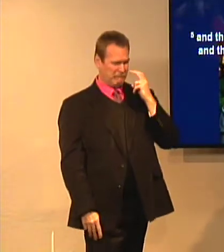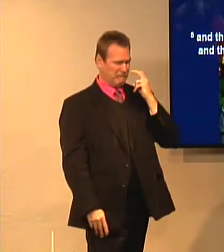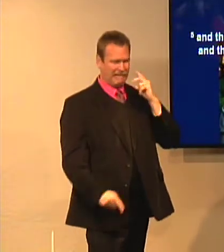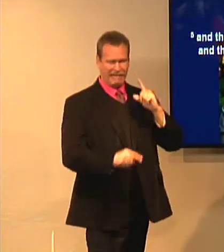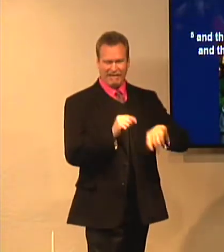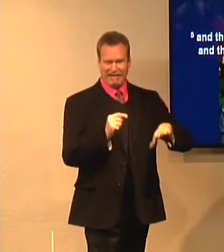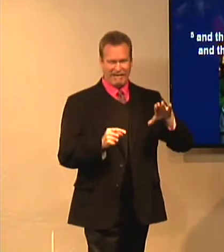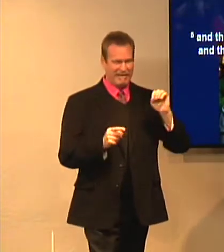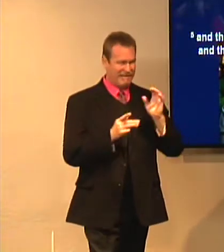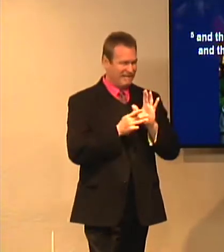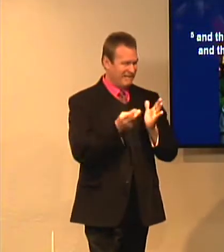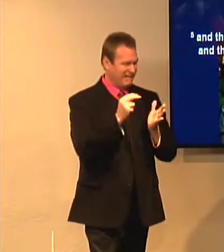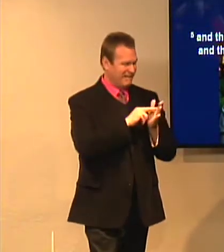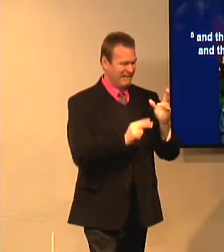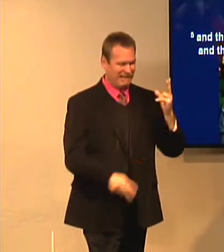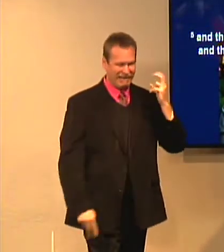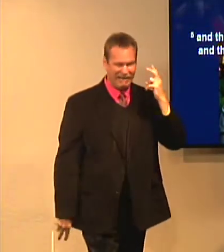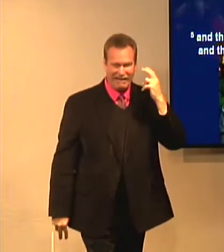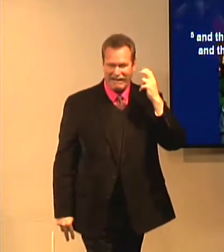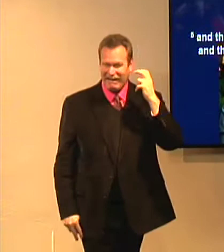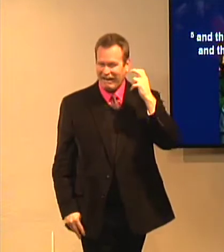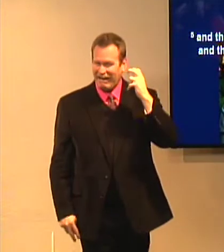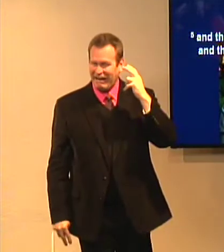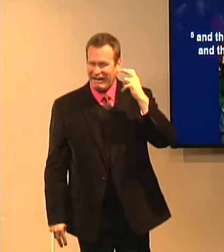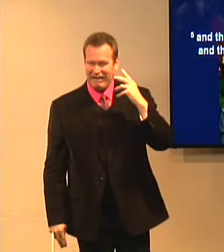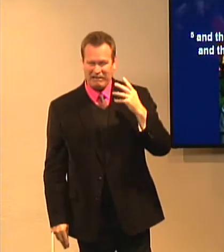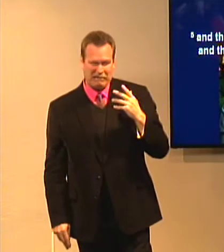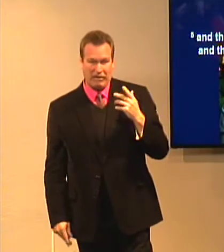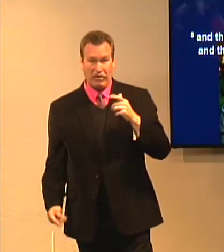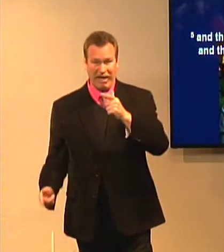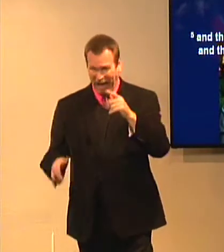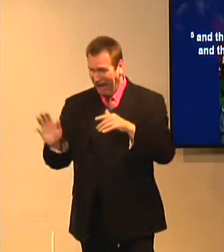And Donnie, Thomas, you know, he didn't believe that he has resurrected.